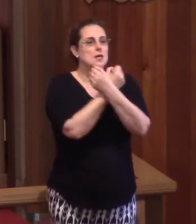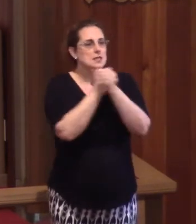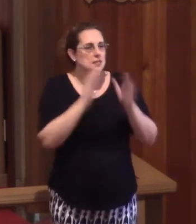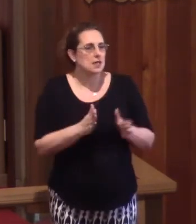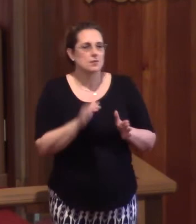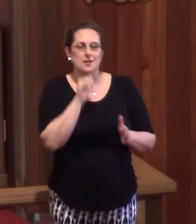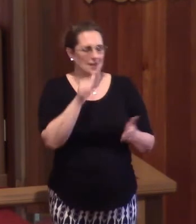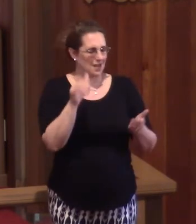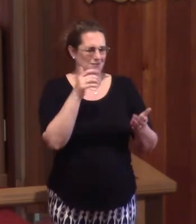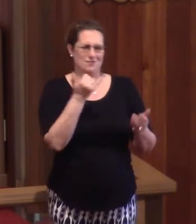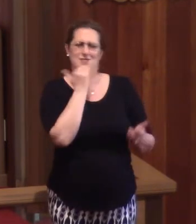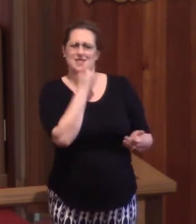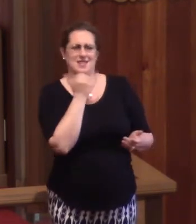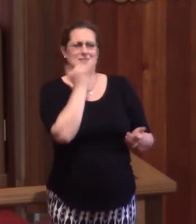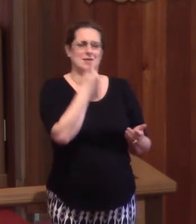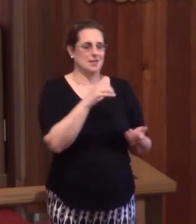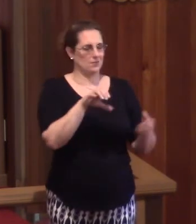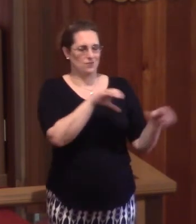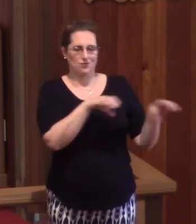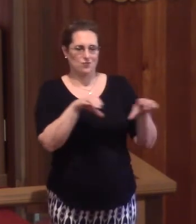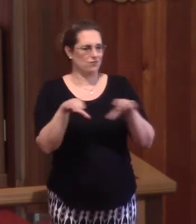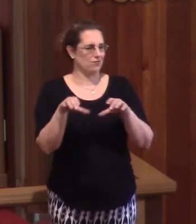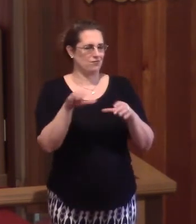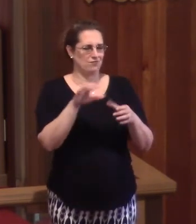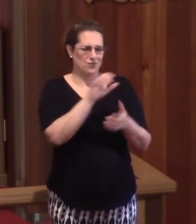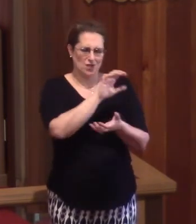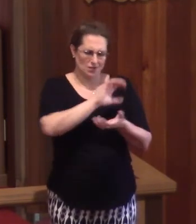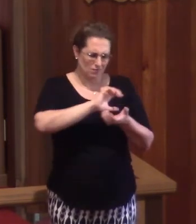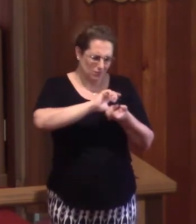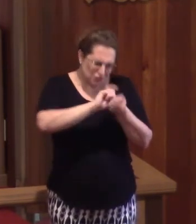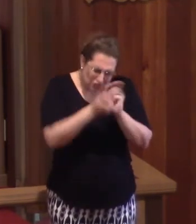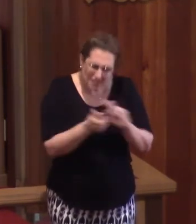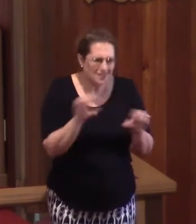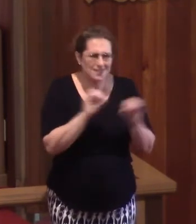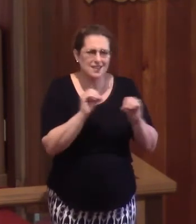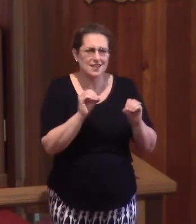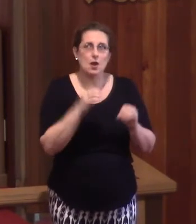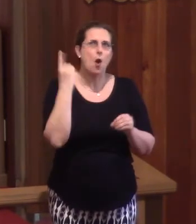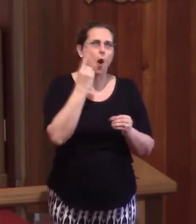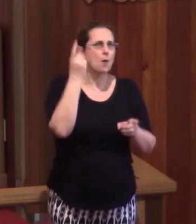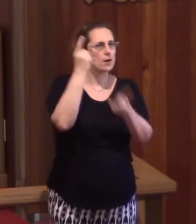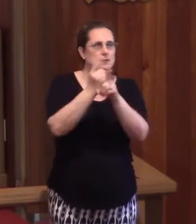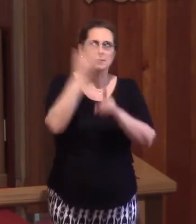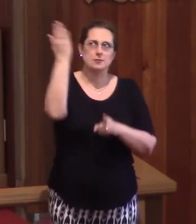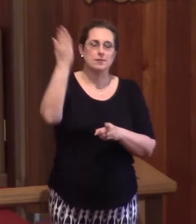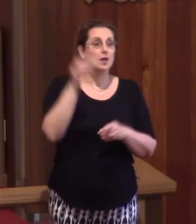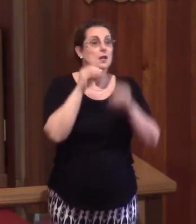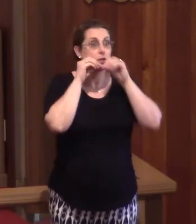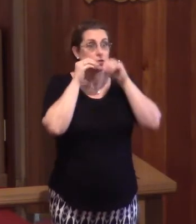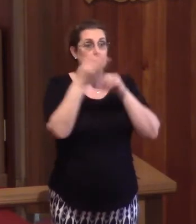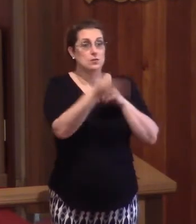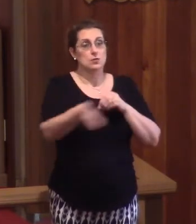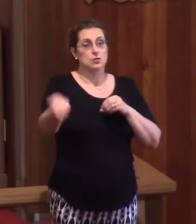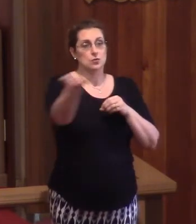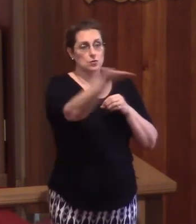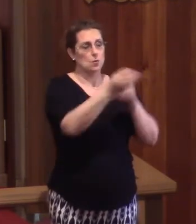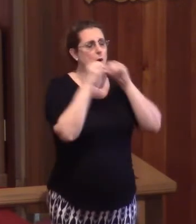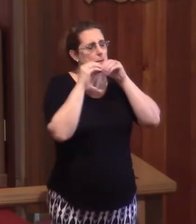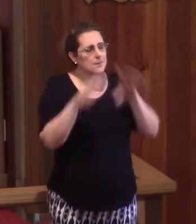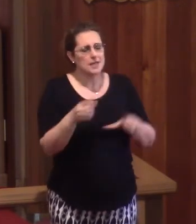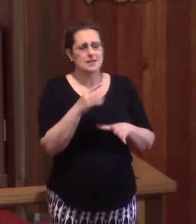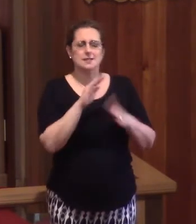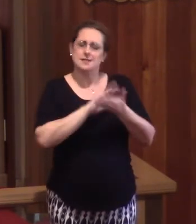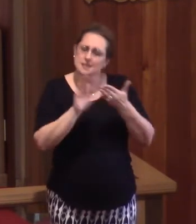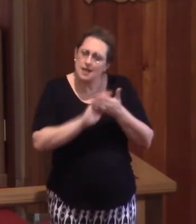mistakes. He changes nothing. He always gets it right. And you are blessed and saved forever